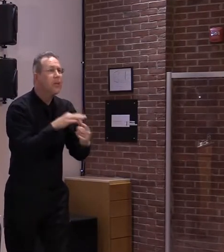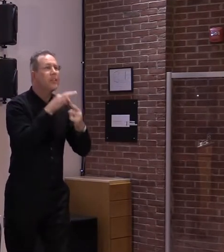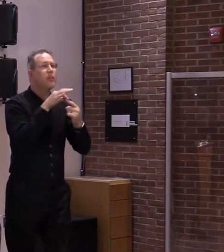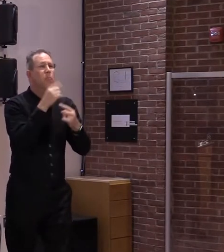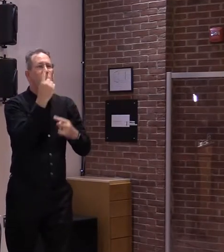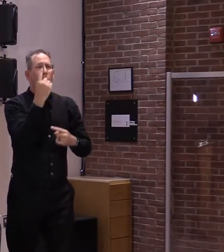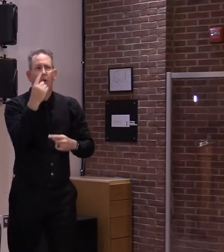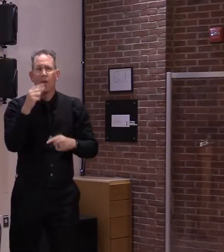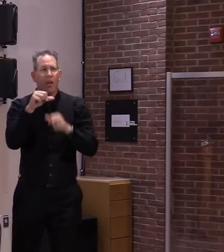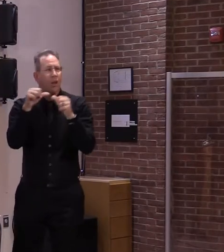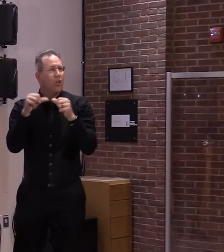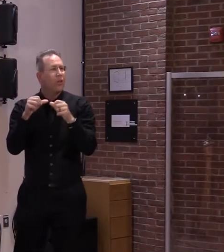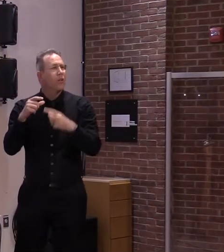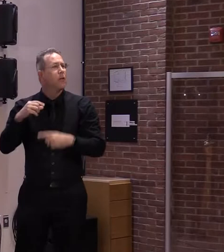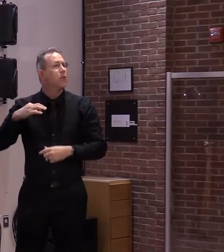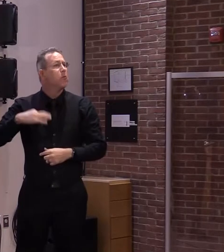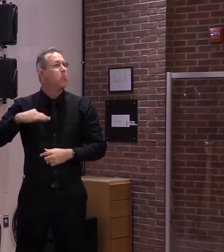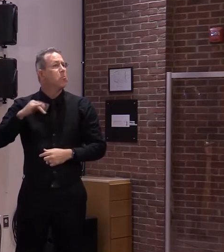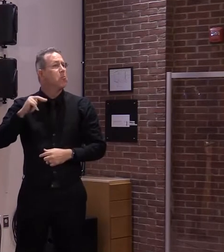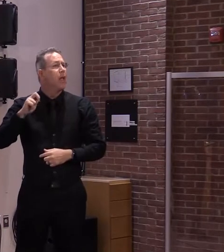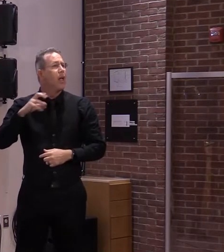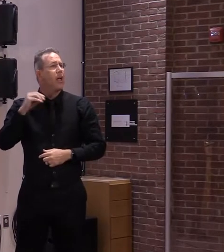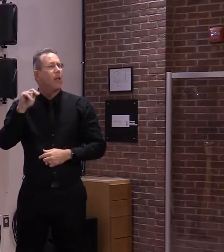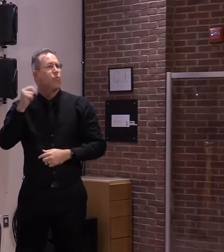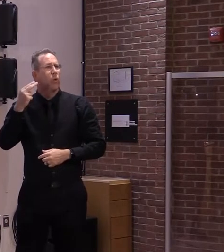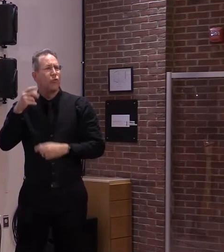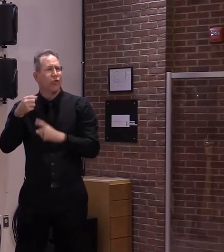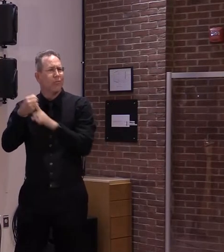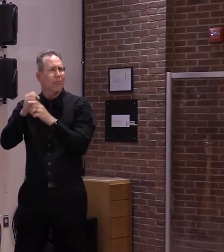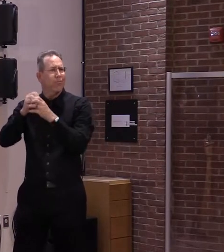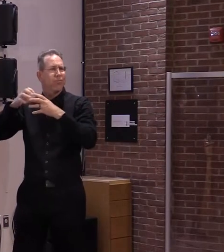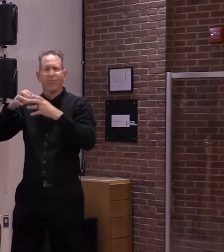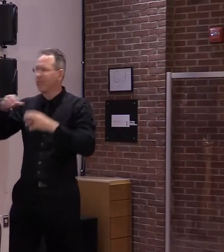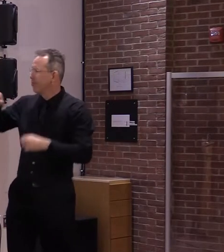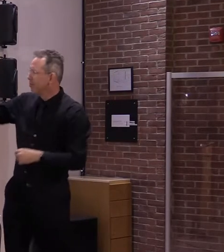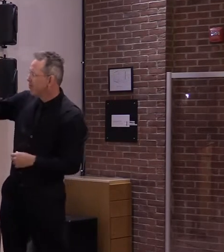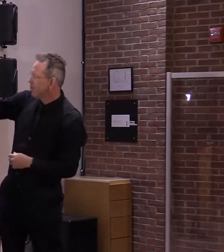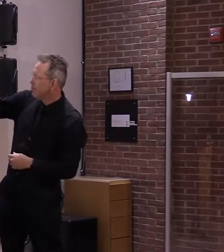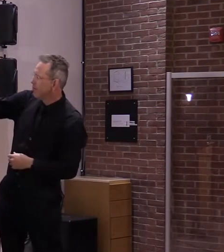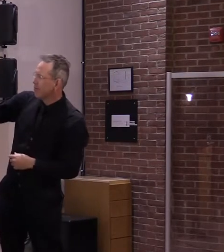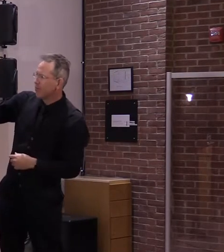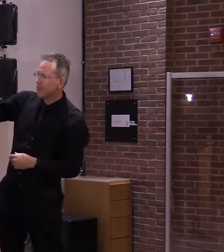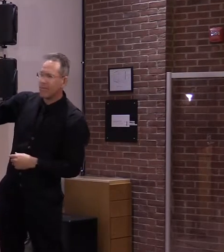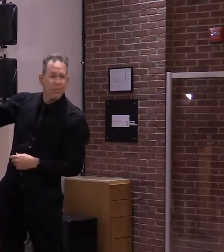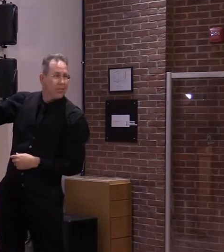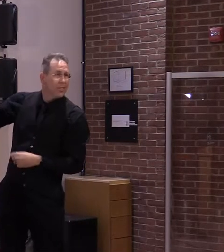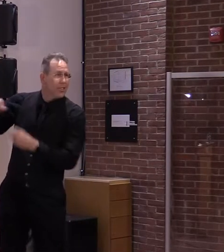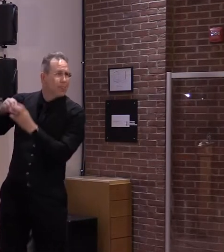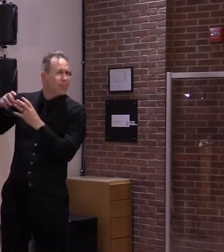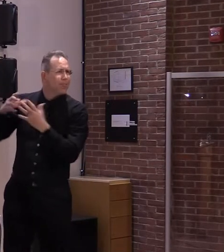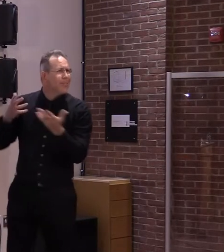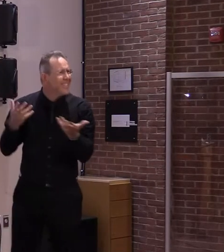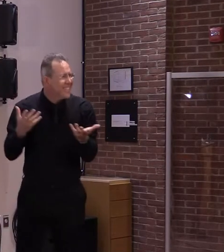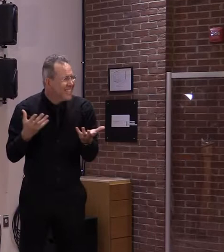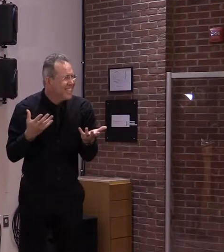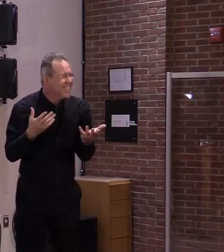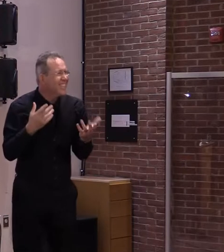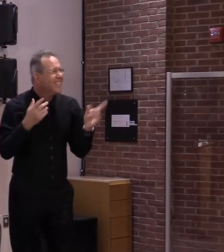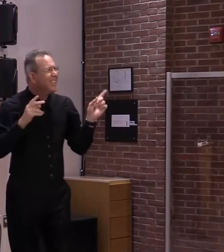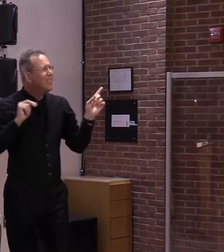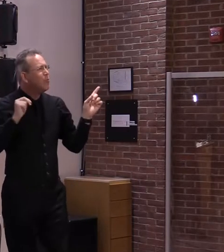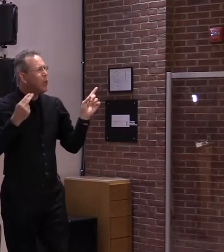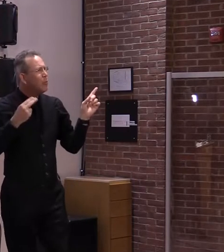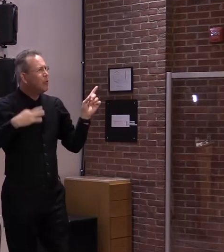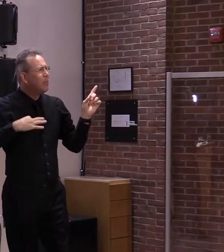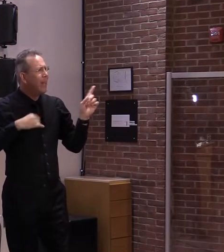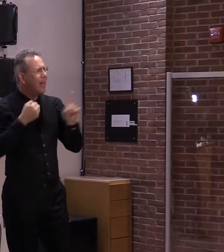However, as you can see from this slide, neighboring counties in New Hampshire and Maine are not experiencing that same trend.